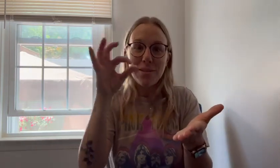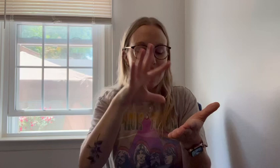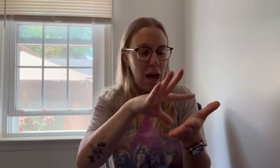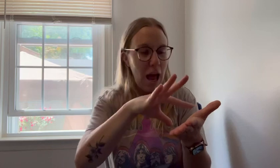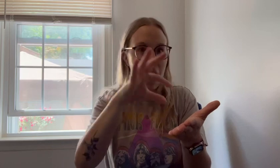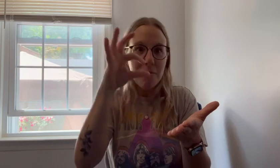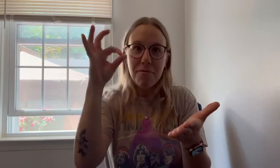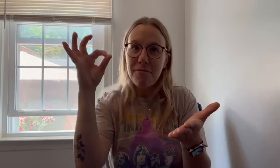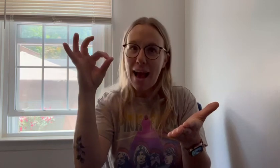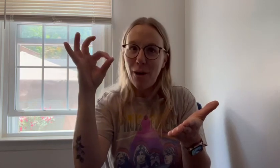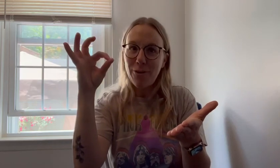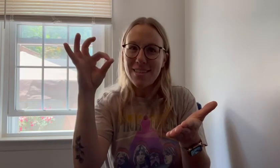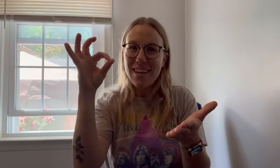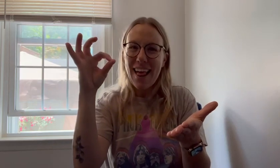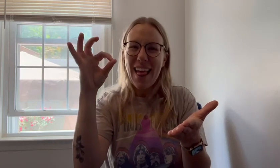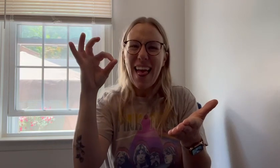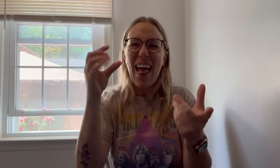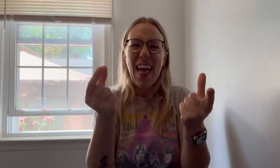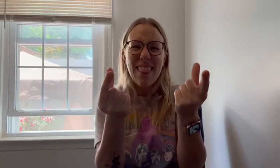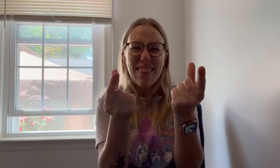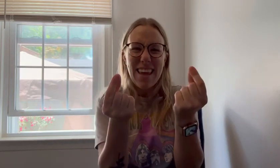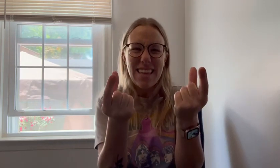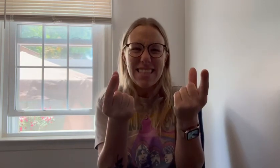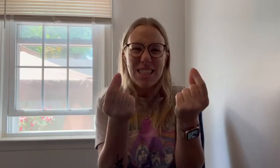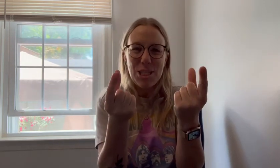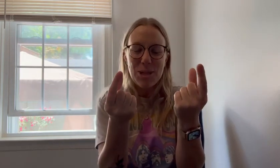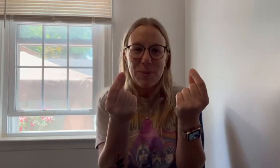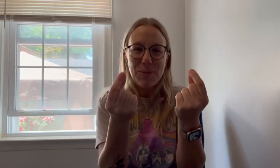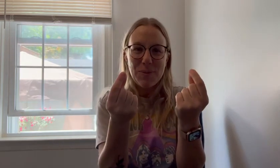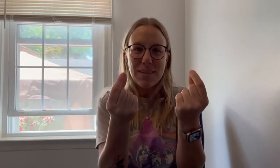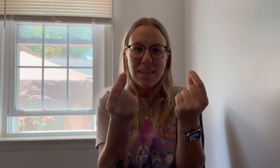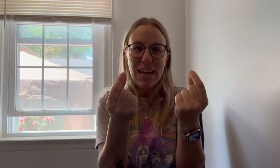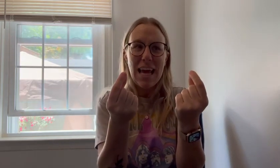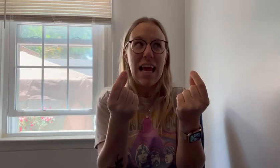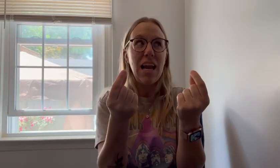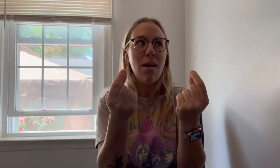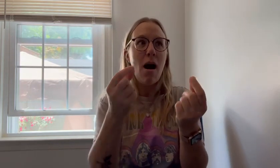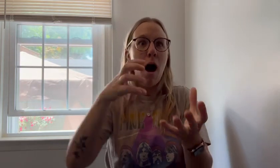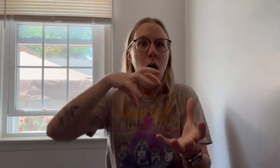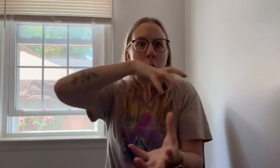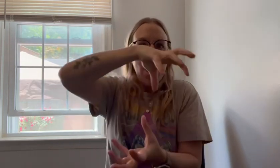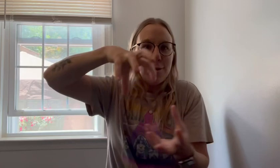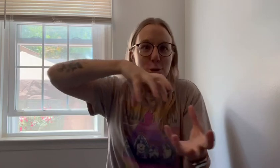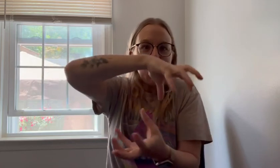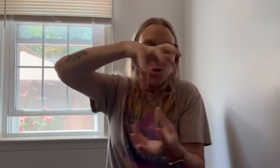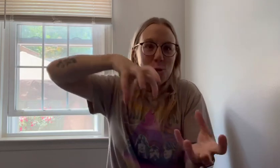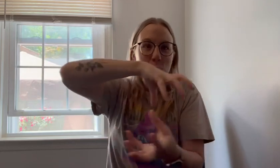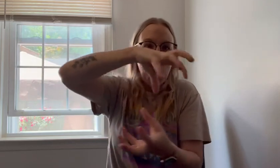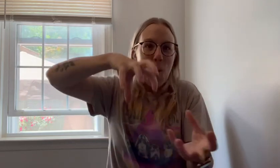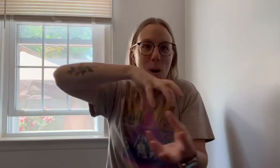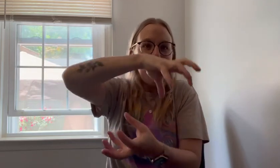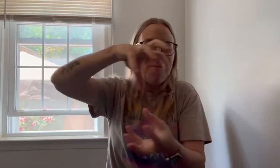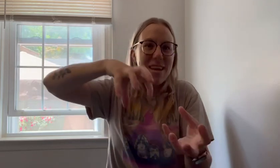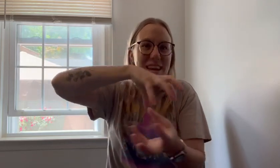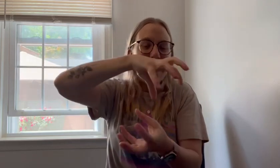found things to do in stormy